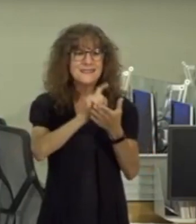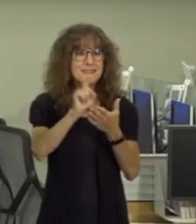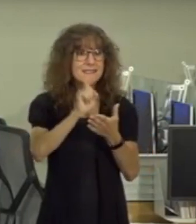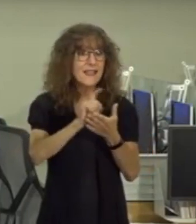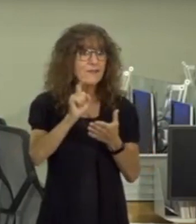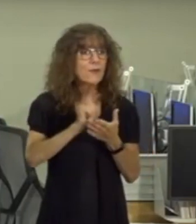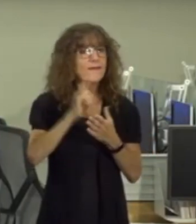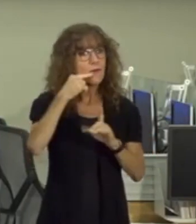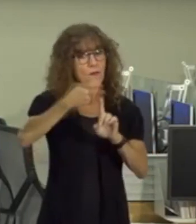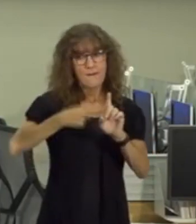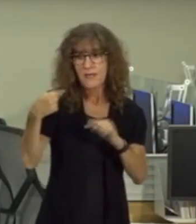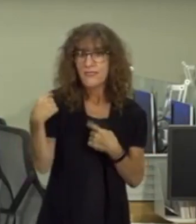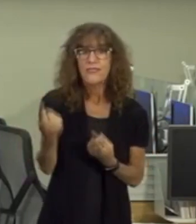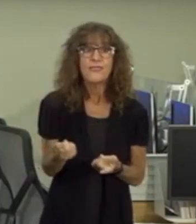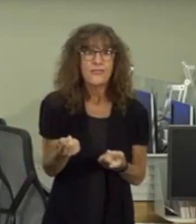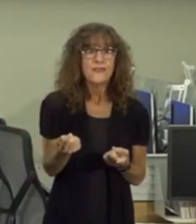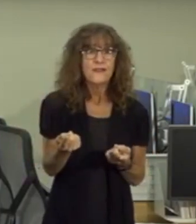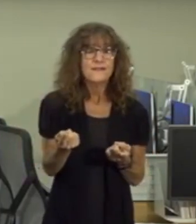for about a month now